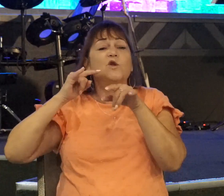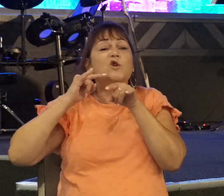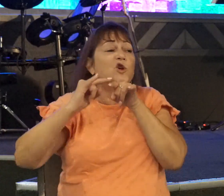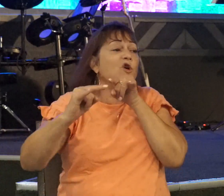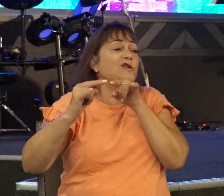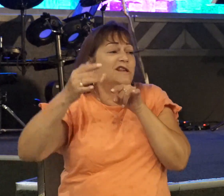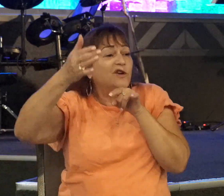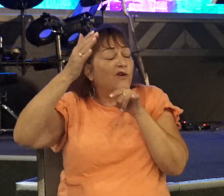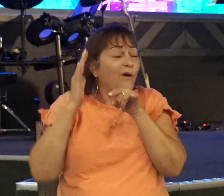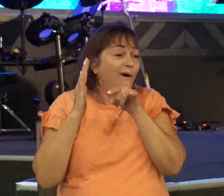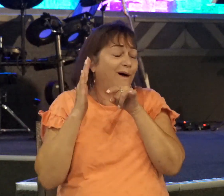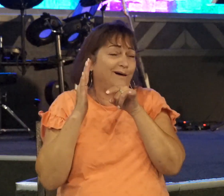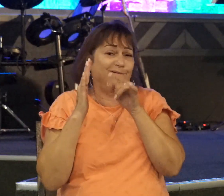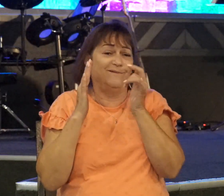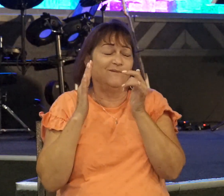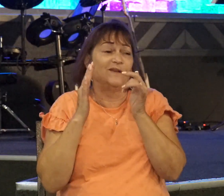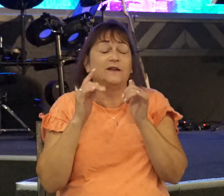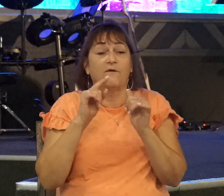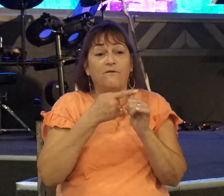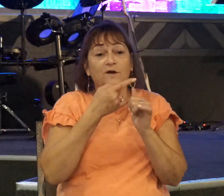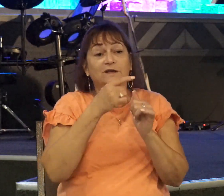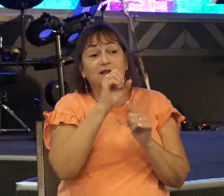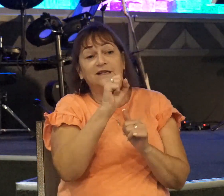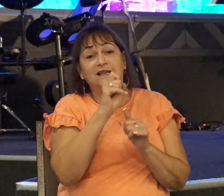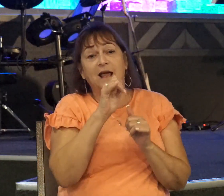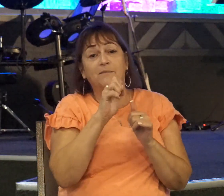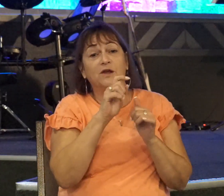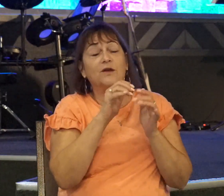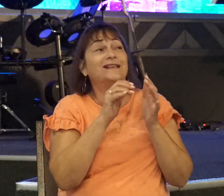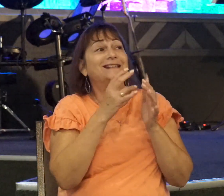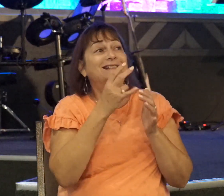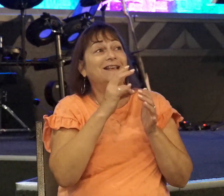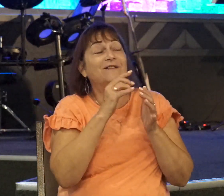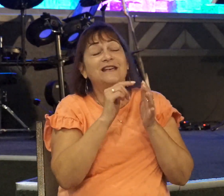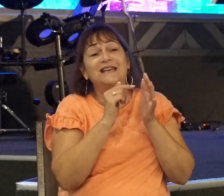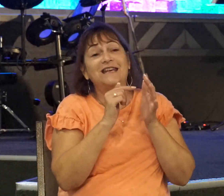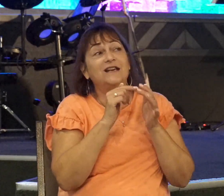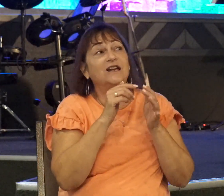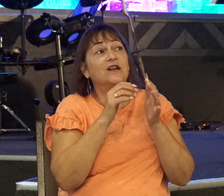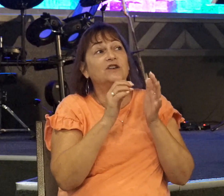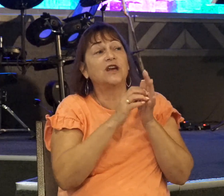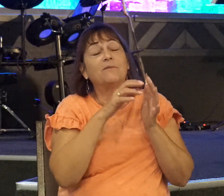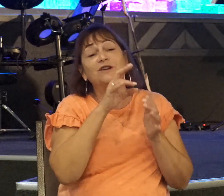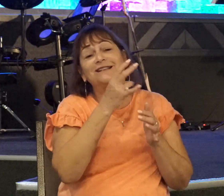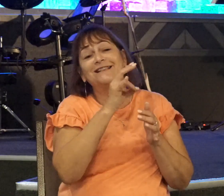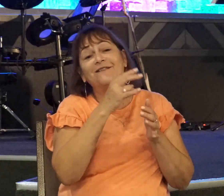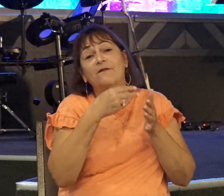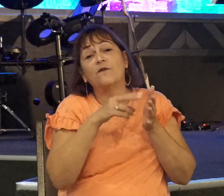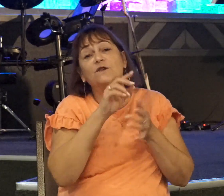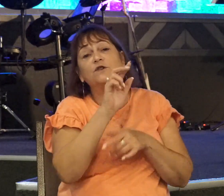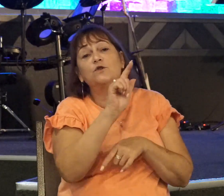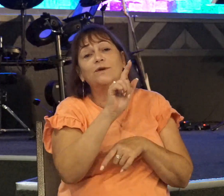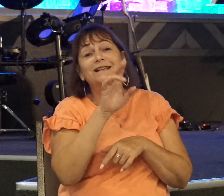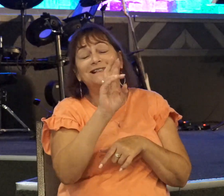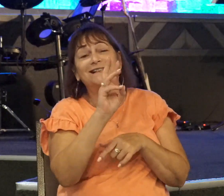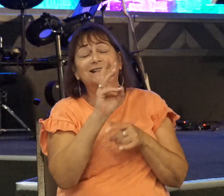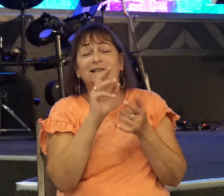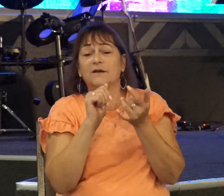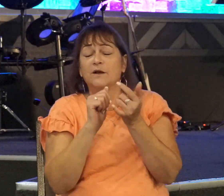in 1 Samuel 17, 26. David said, what shall be done for the man who kills this Philistine and takes the reproach away